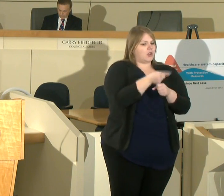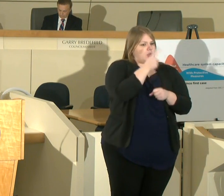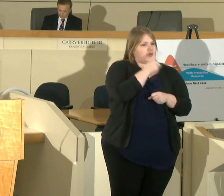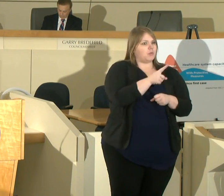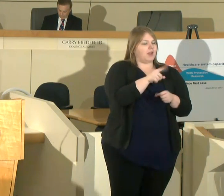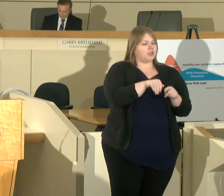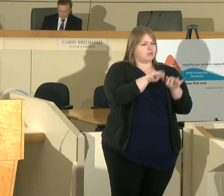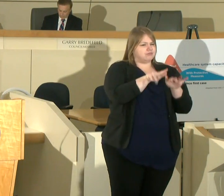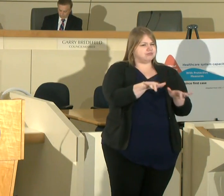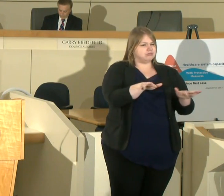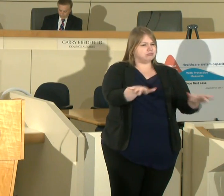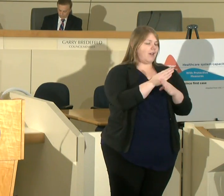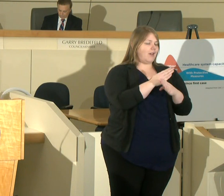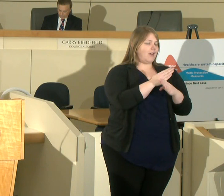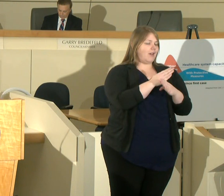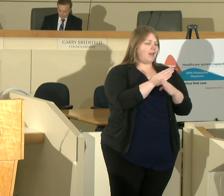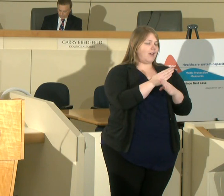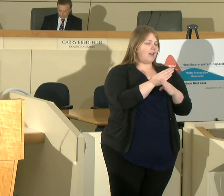preventable preventable